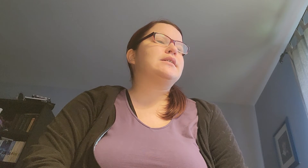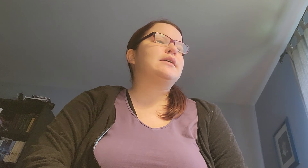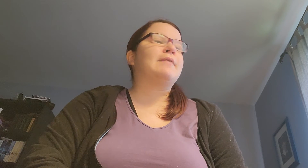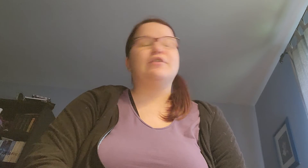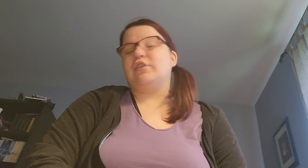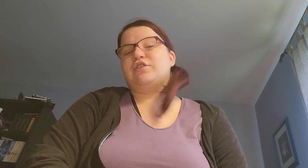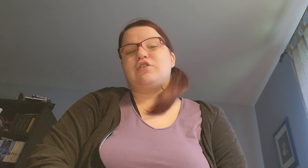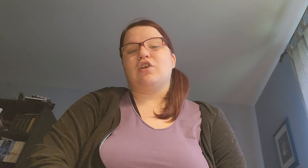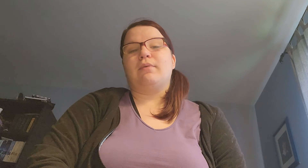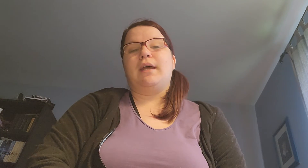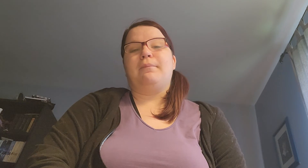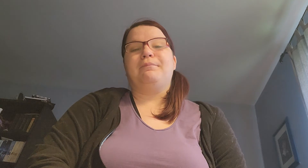Eventually. Just not right now.